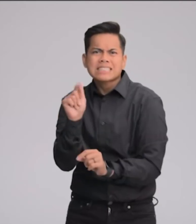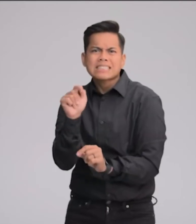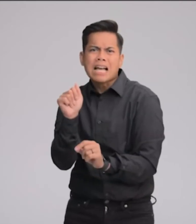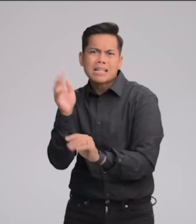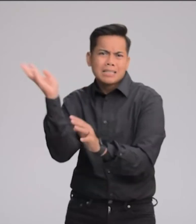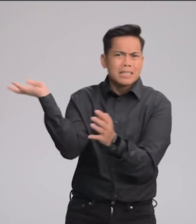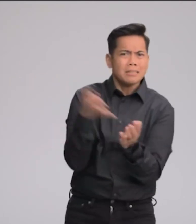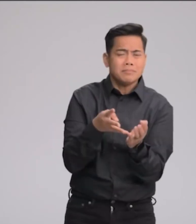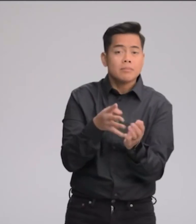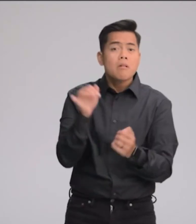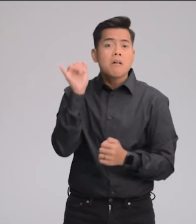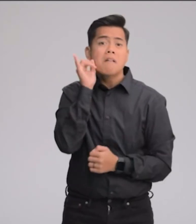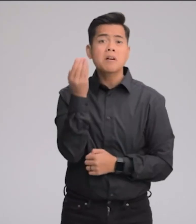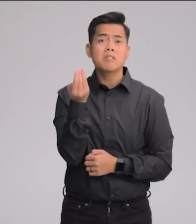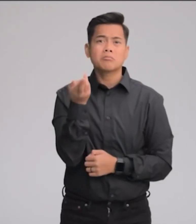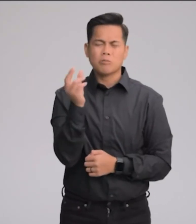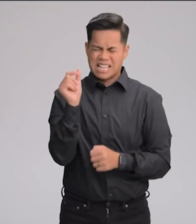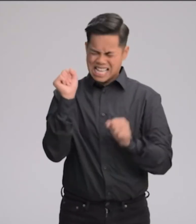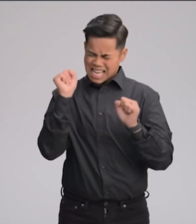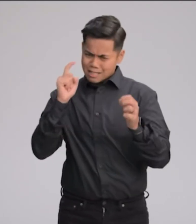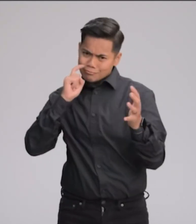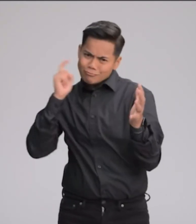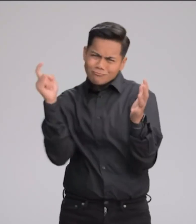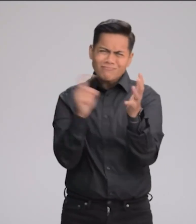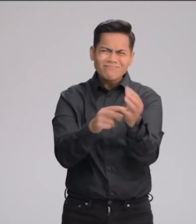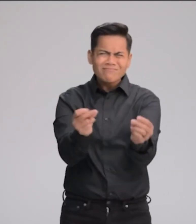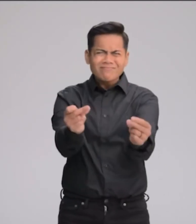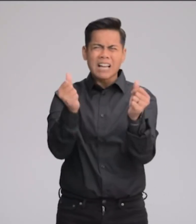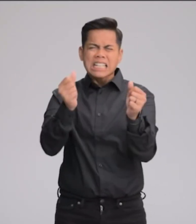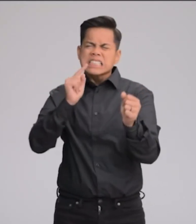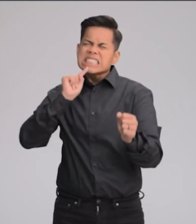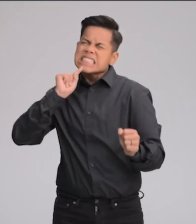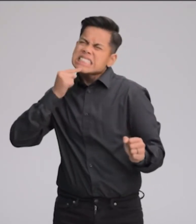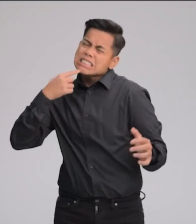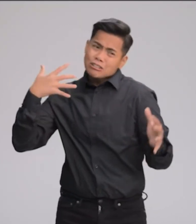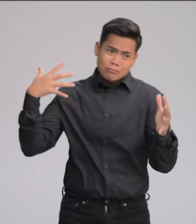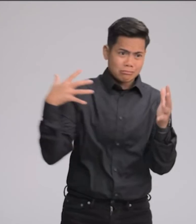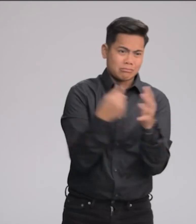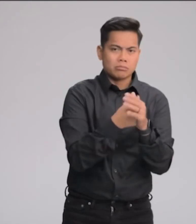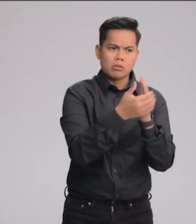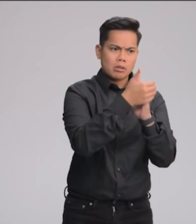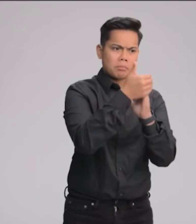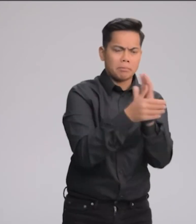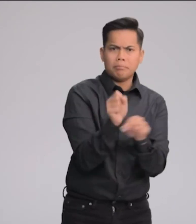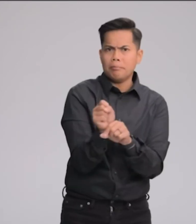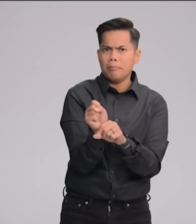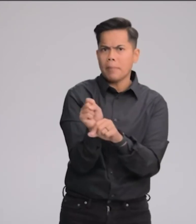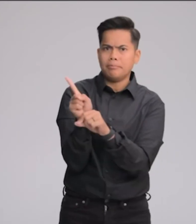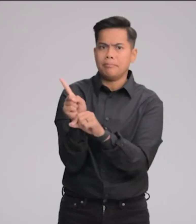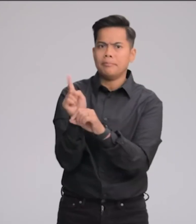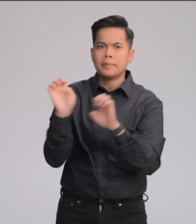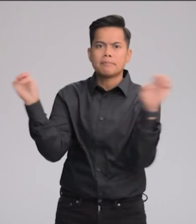iPhone 14 Pro can detect when there has been a severe car crash, and automatically call emergency services.